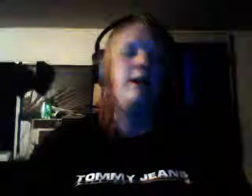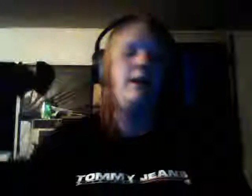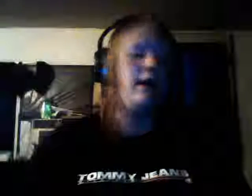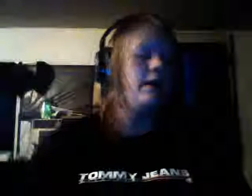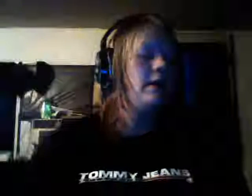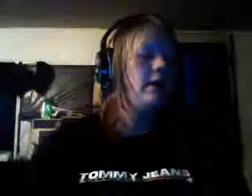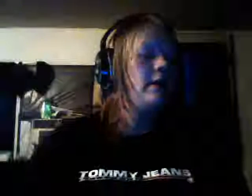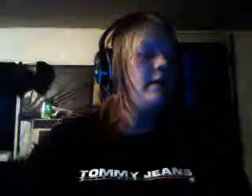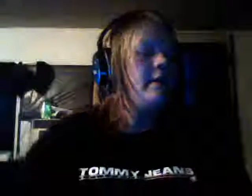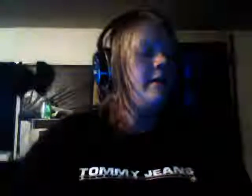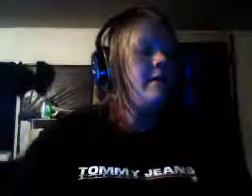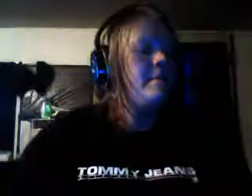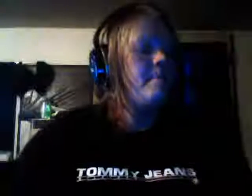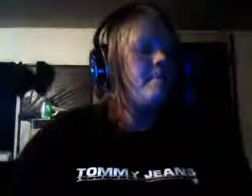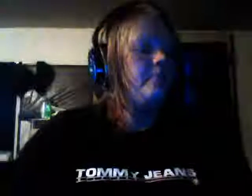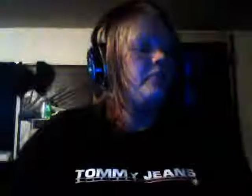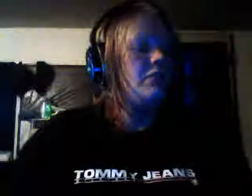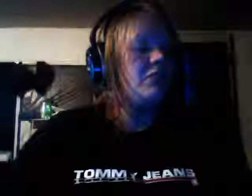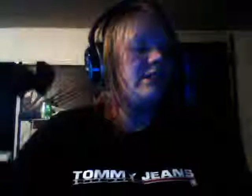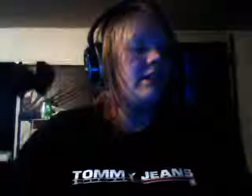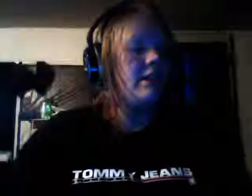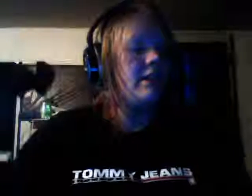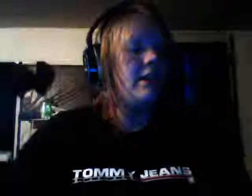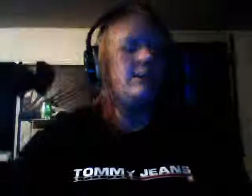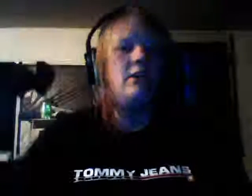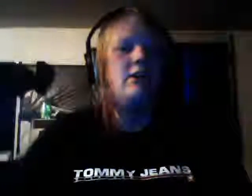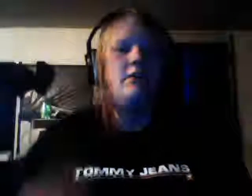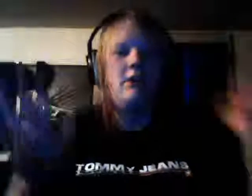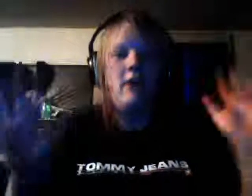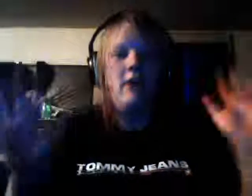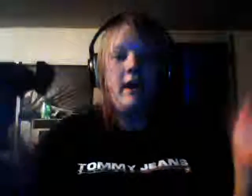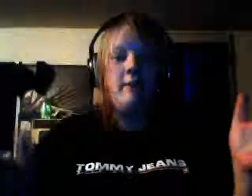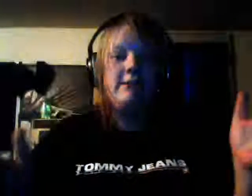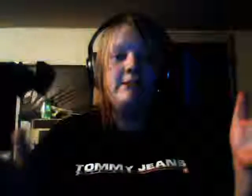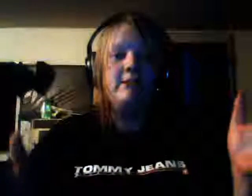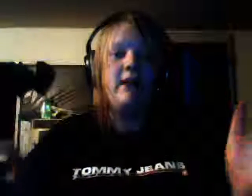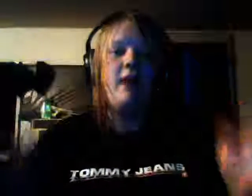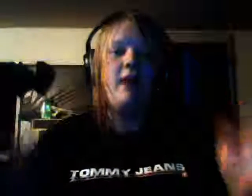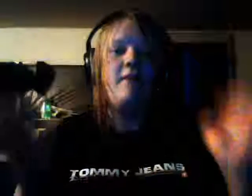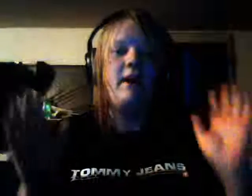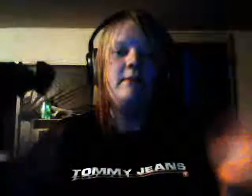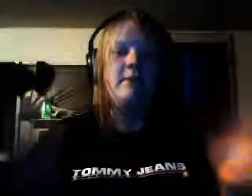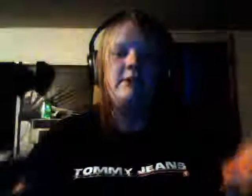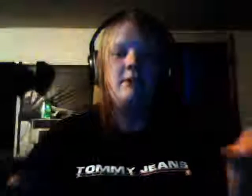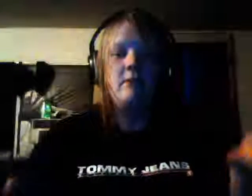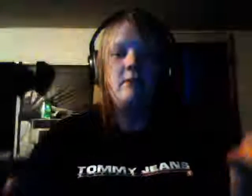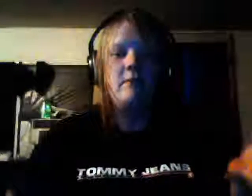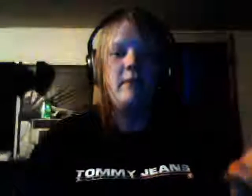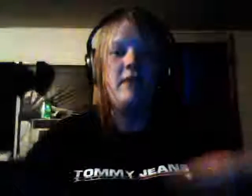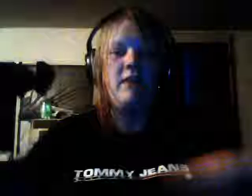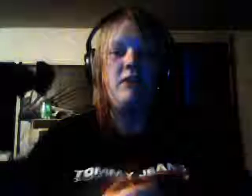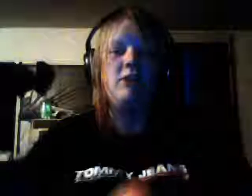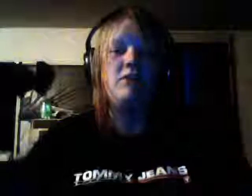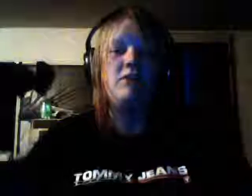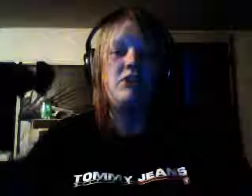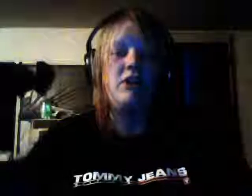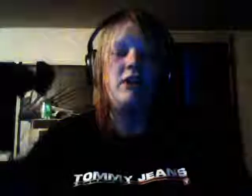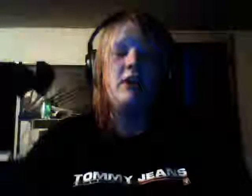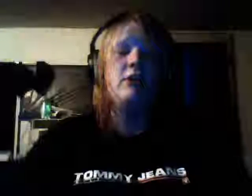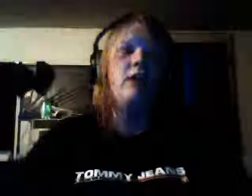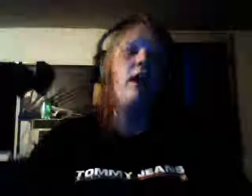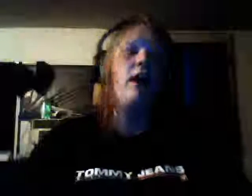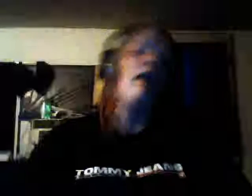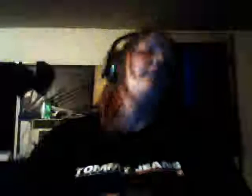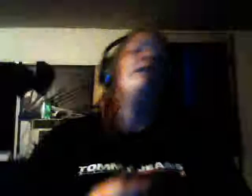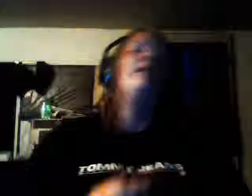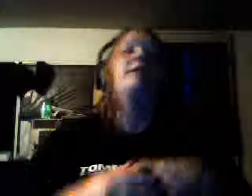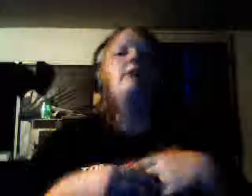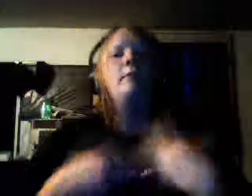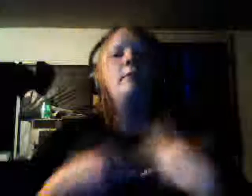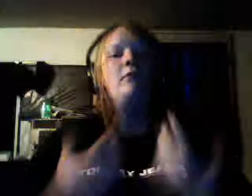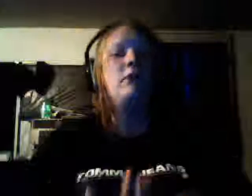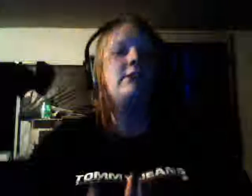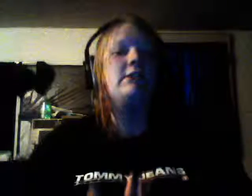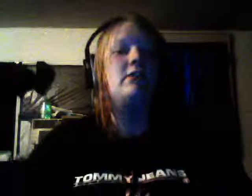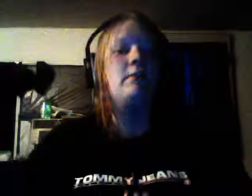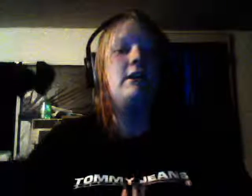just to let you guys know you know I am still alive I am still going to be making videos for this channel the next couple of weeks are going to be